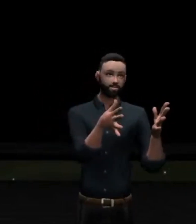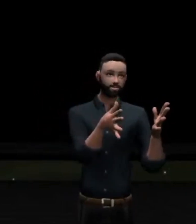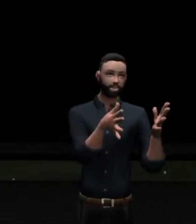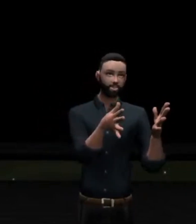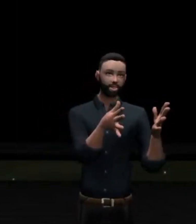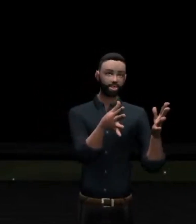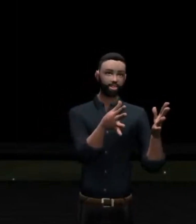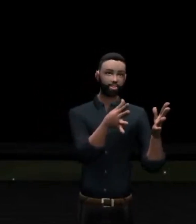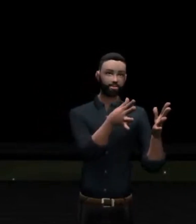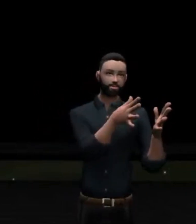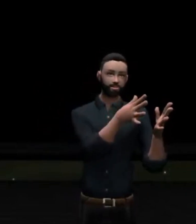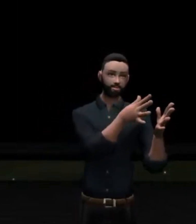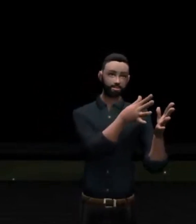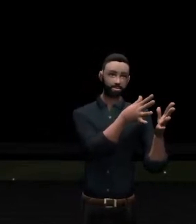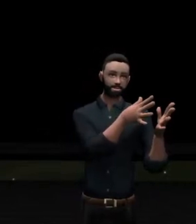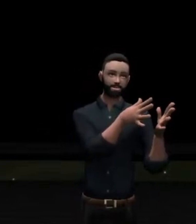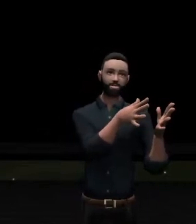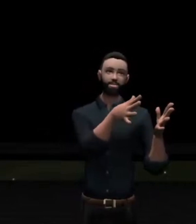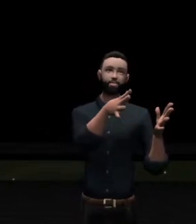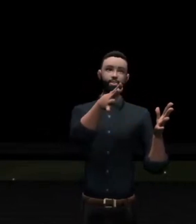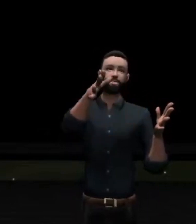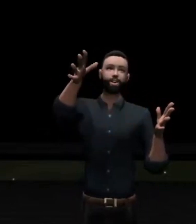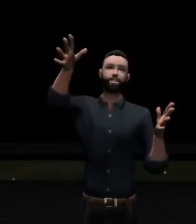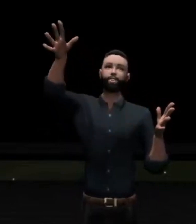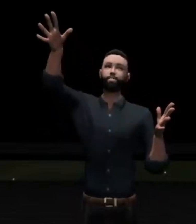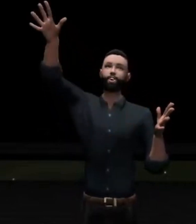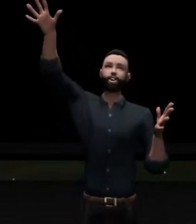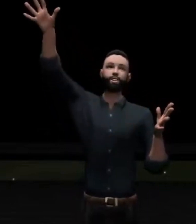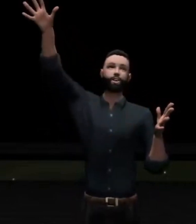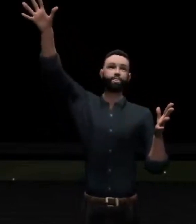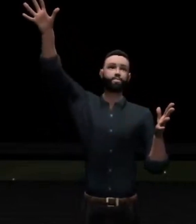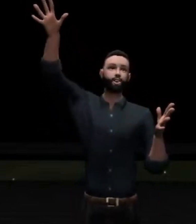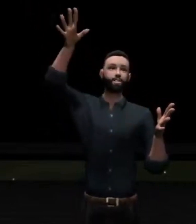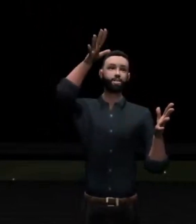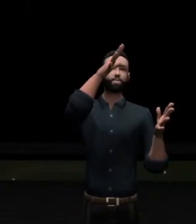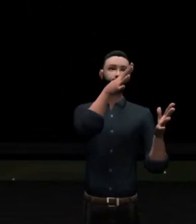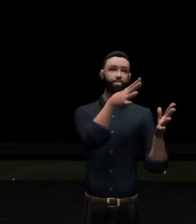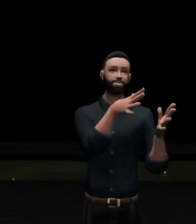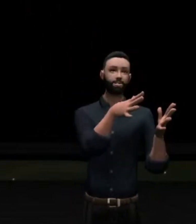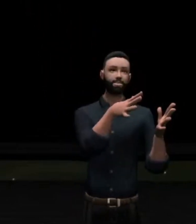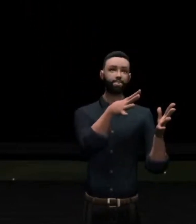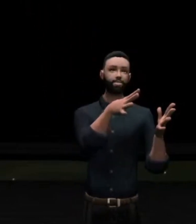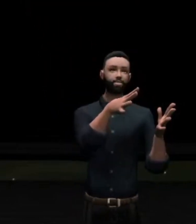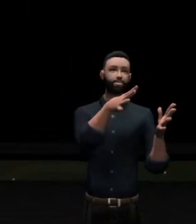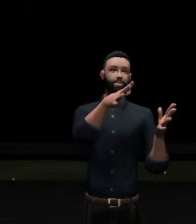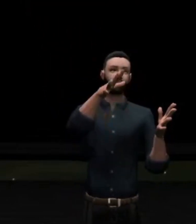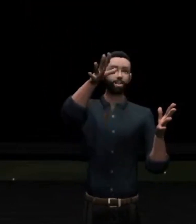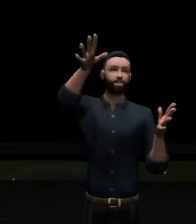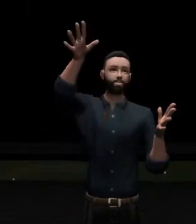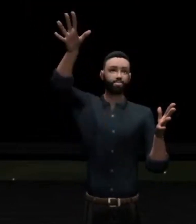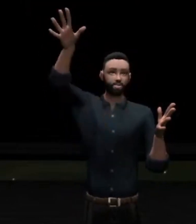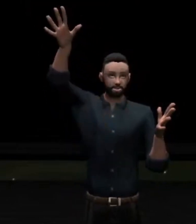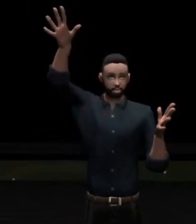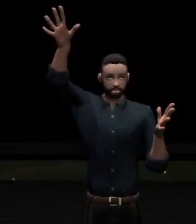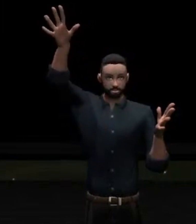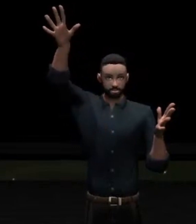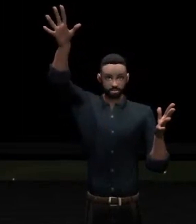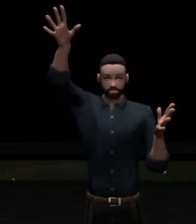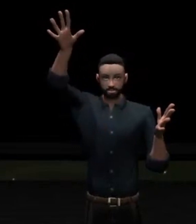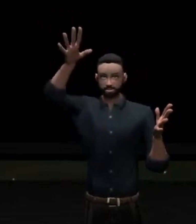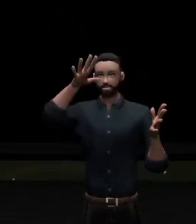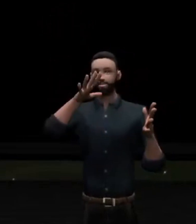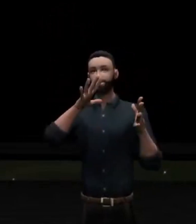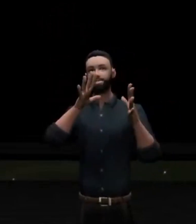arrival, the kingdom of God that will go on and on for all eternity was beginning to come to fruition.